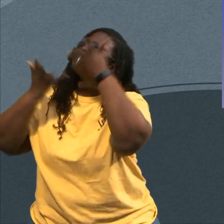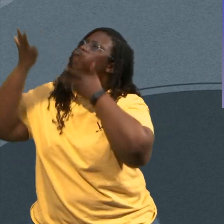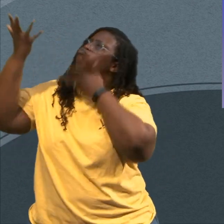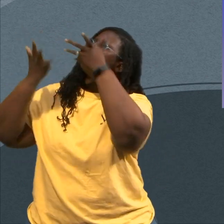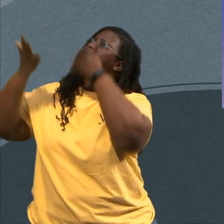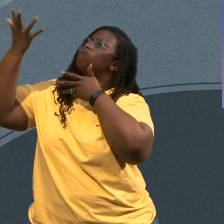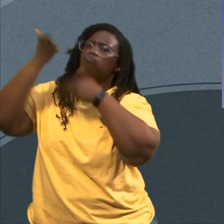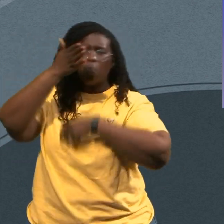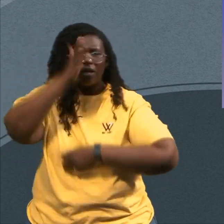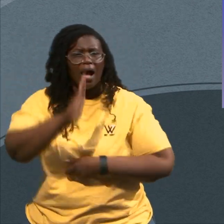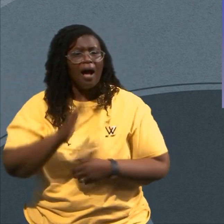Of My Stress Is People